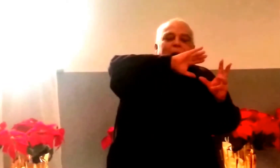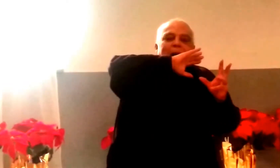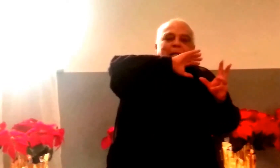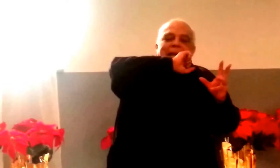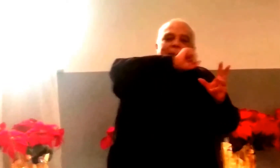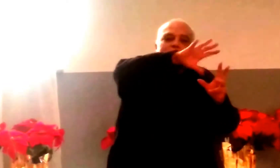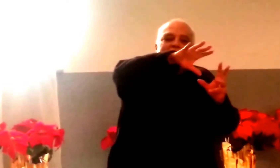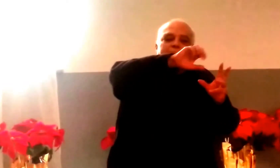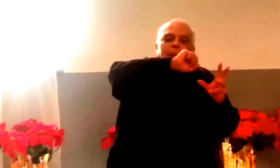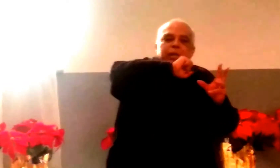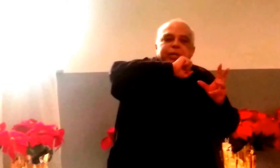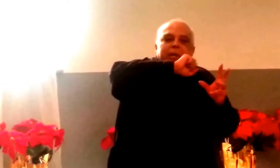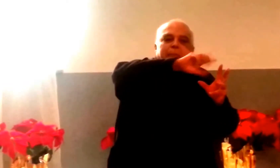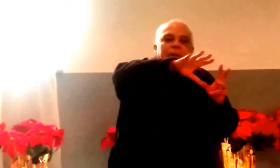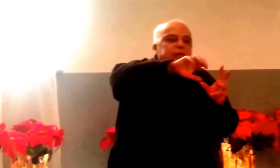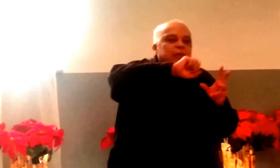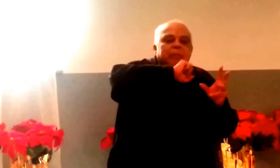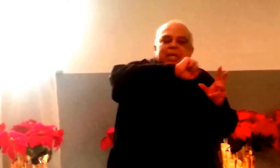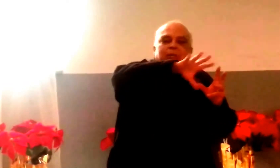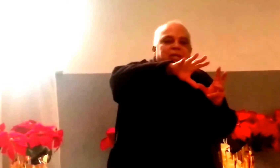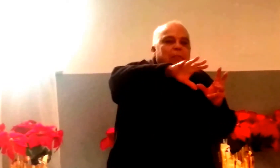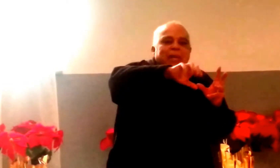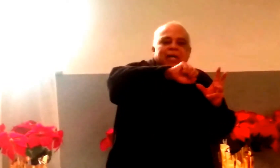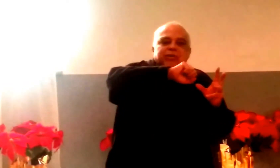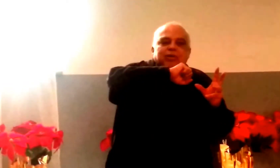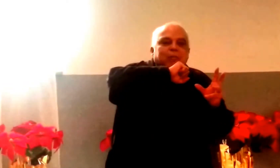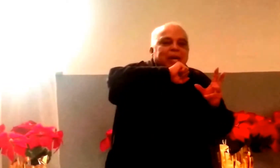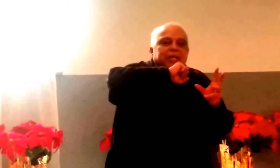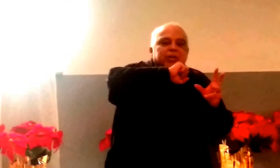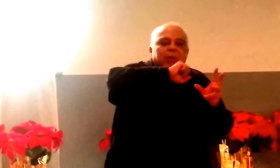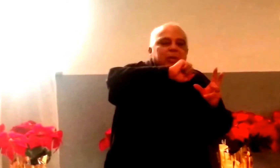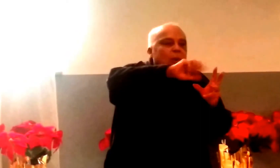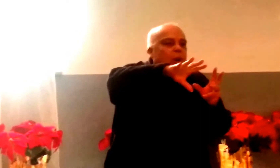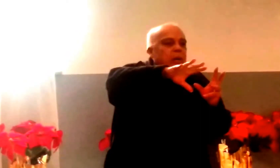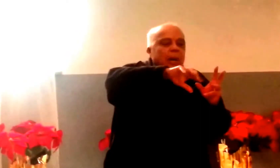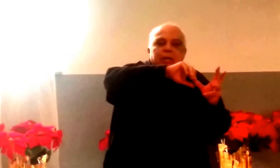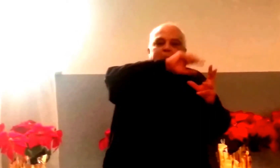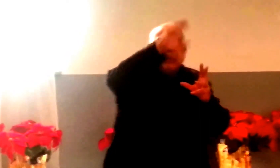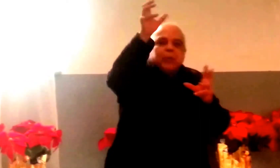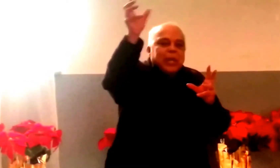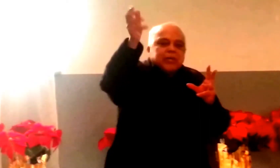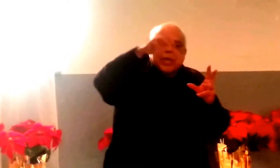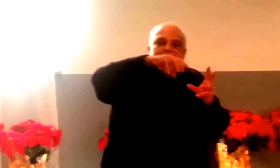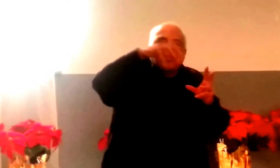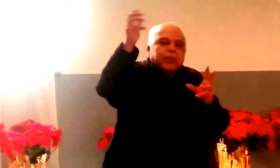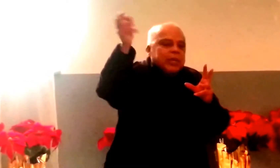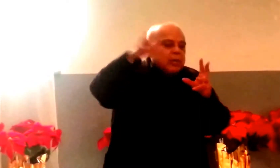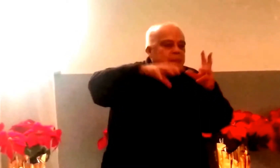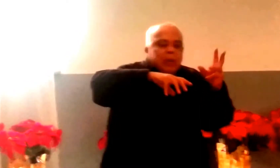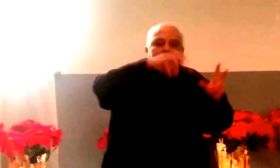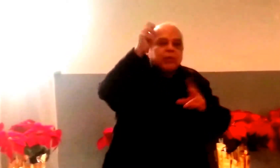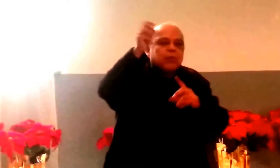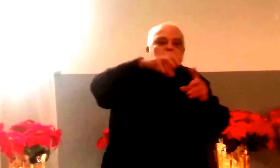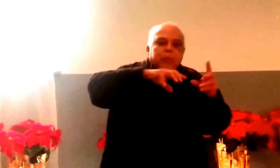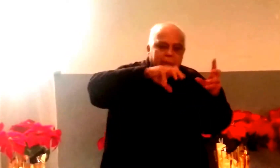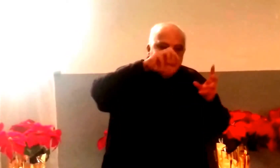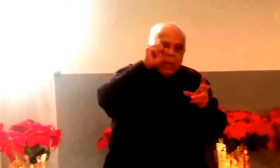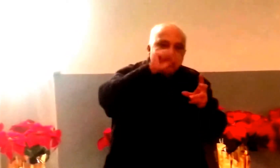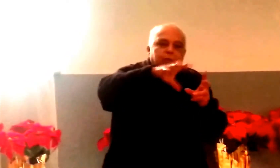If the Campaign pushed and pushed for a meeting with El Blasio, El Blasio ignored. Other people like Scott Stringer have met with the group. The